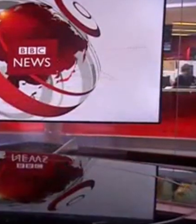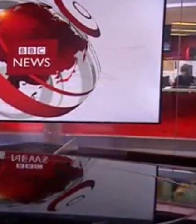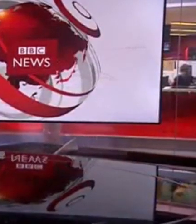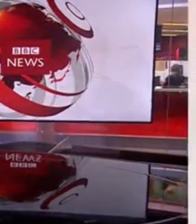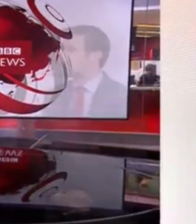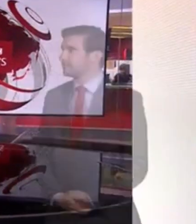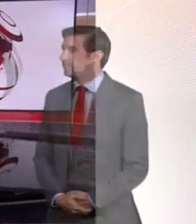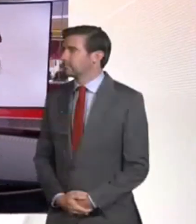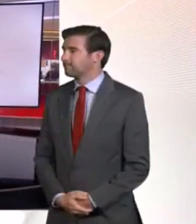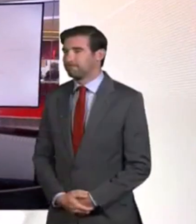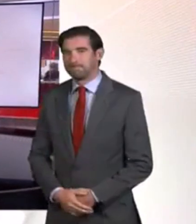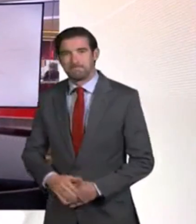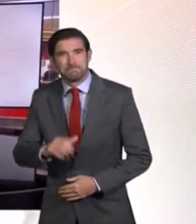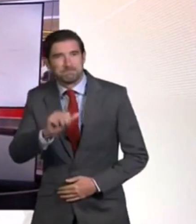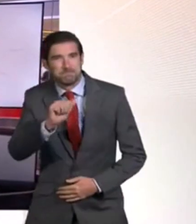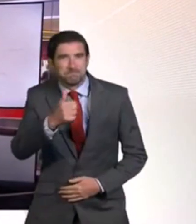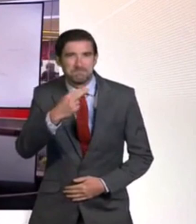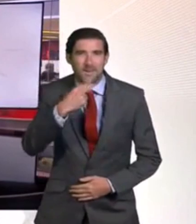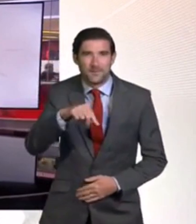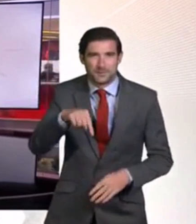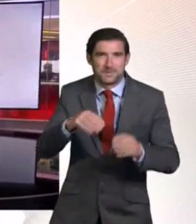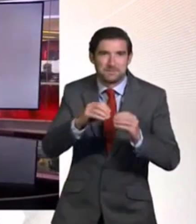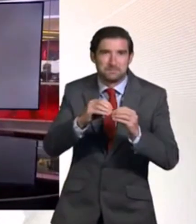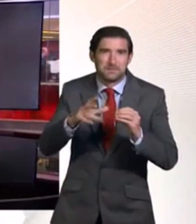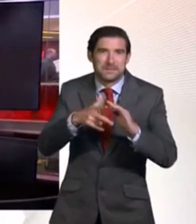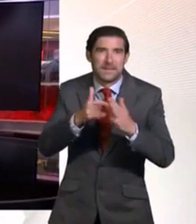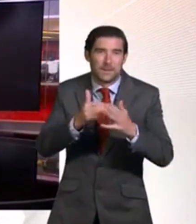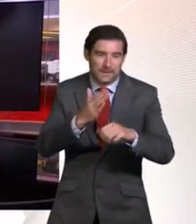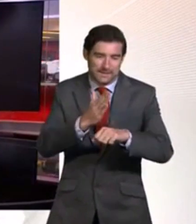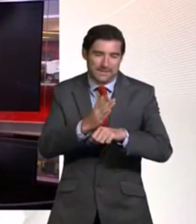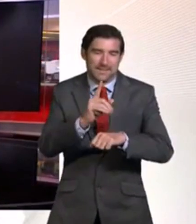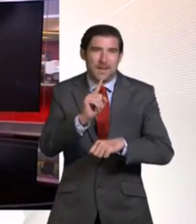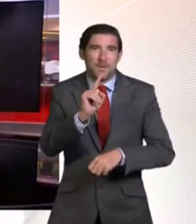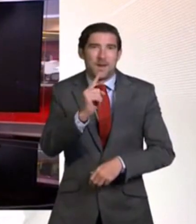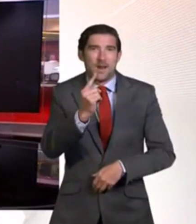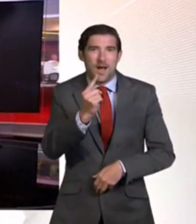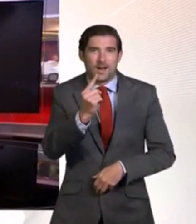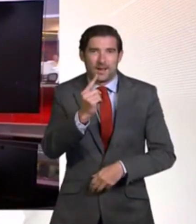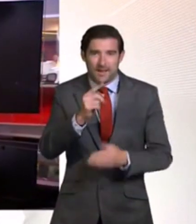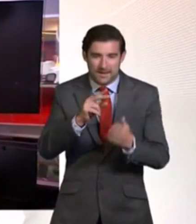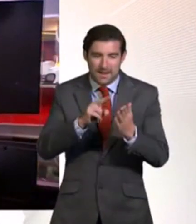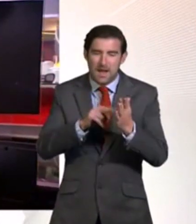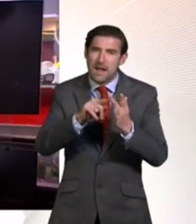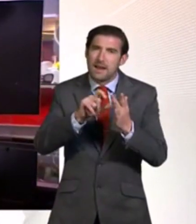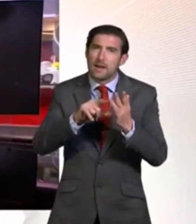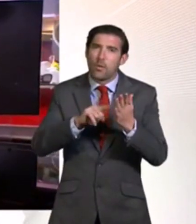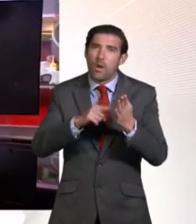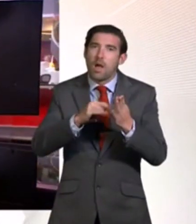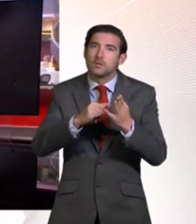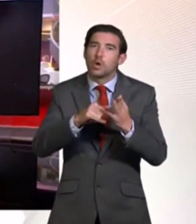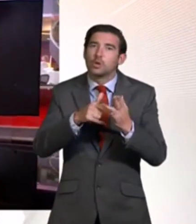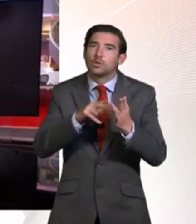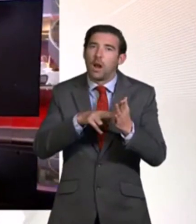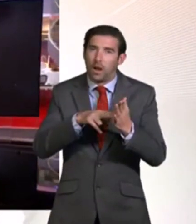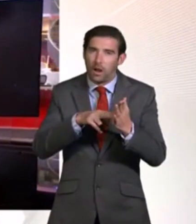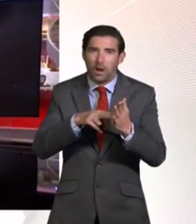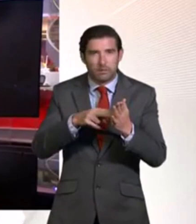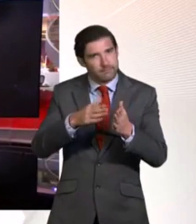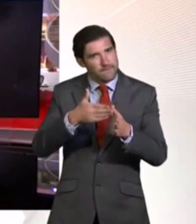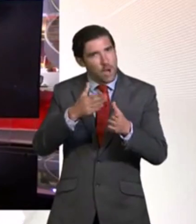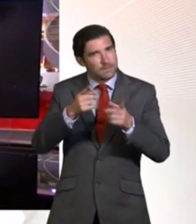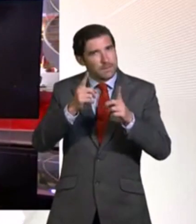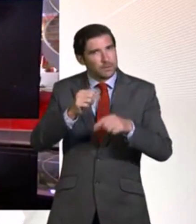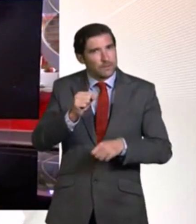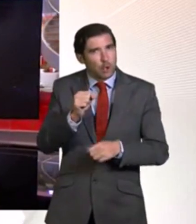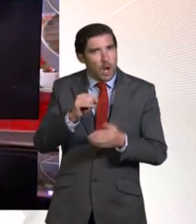Hello, good afternoon. Welcome to the BBC News at 1. Nicola Sturgeon, Scotland's First Minister, has said that sexual misconduct allegations made against